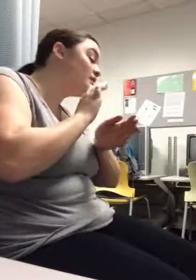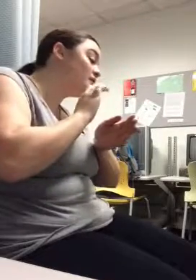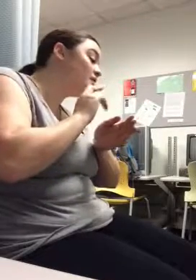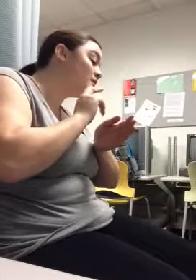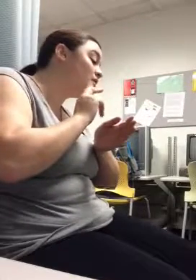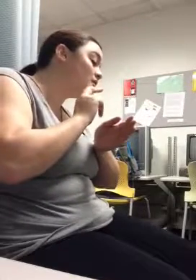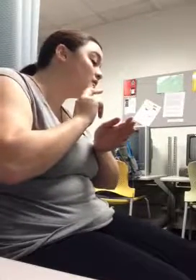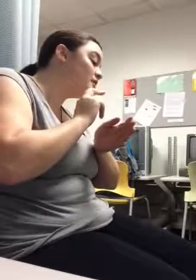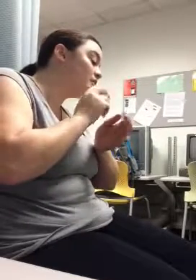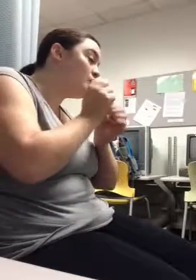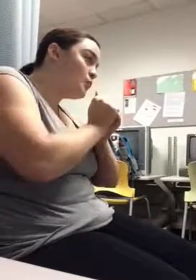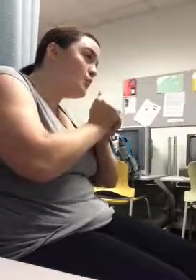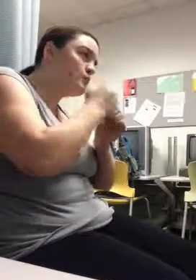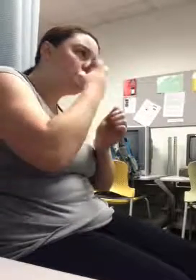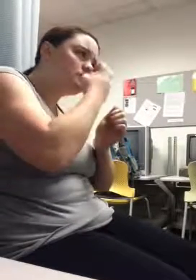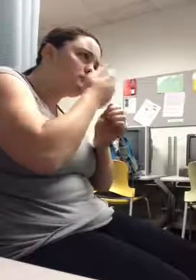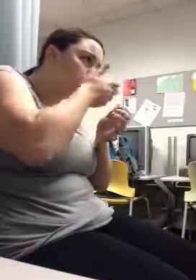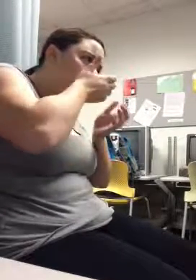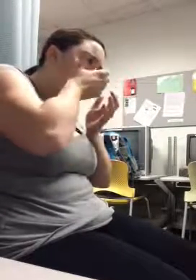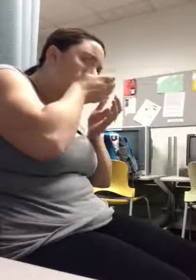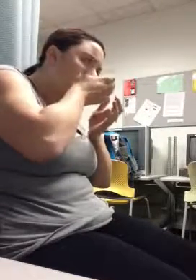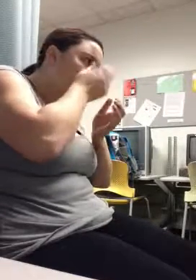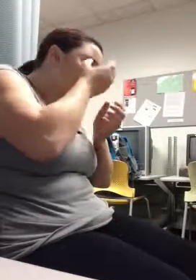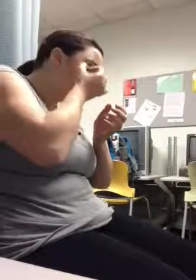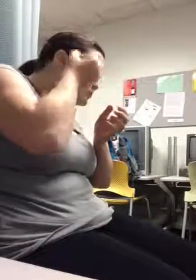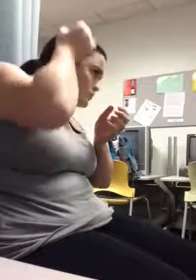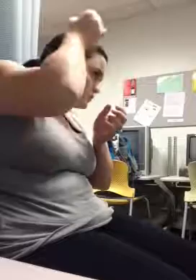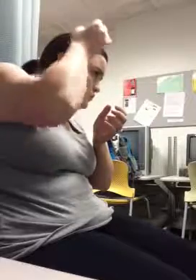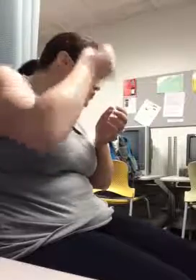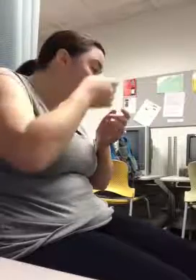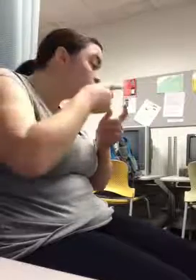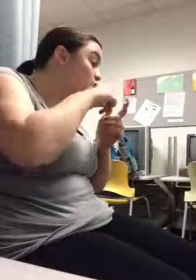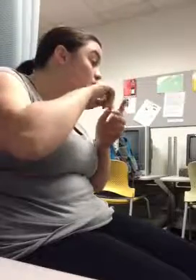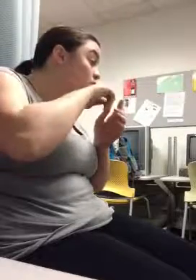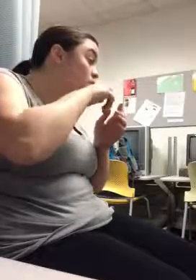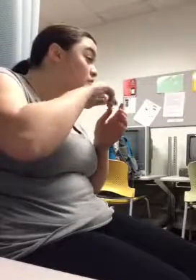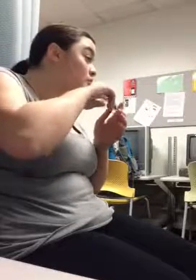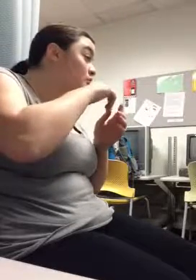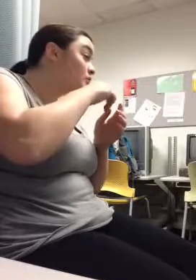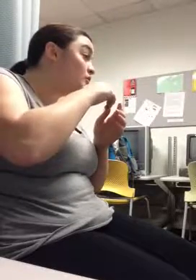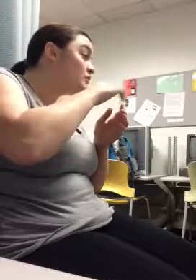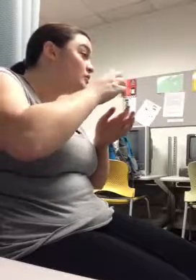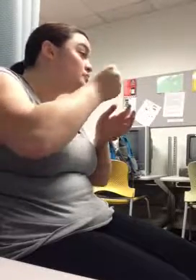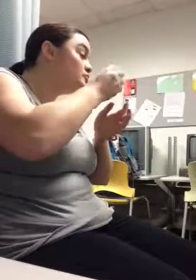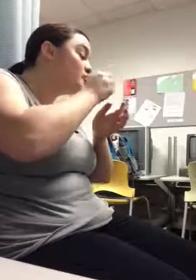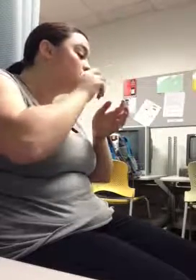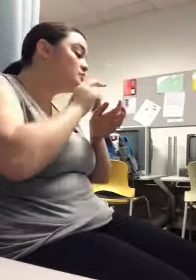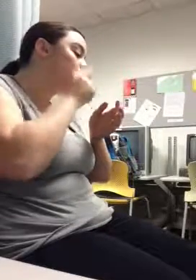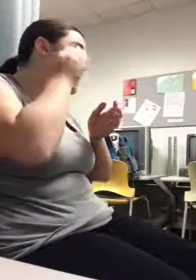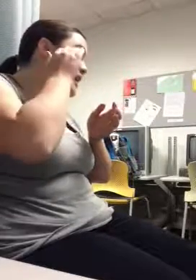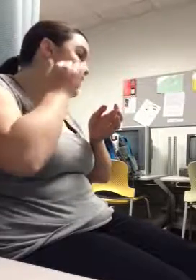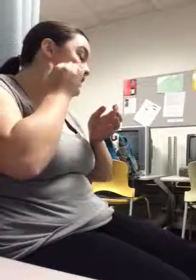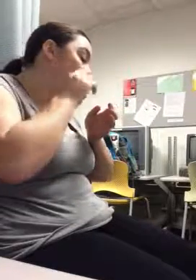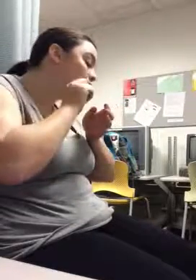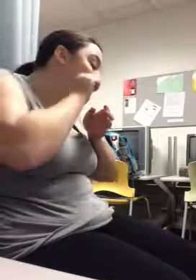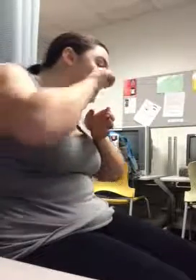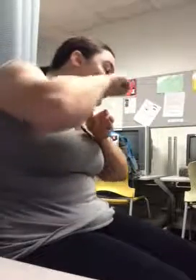snorkel. And you watch for whales underneath your raft. I had never even